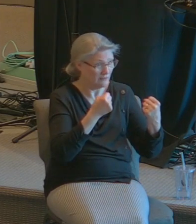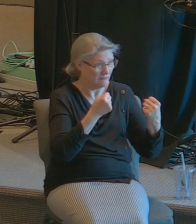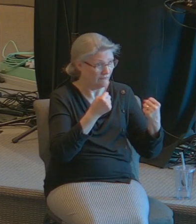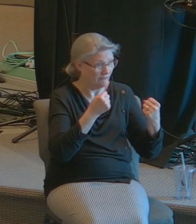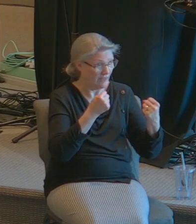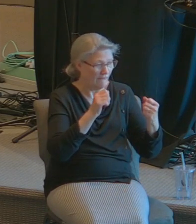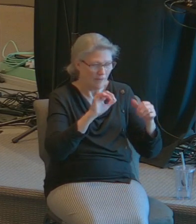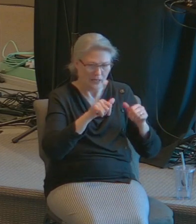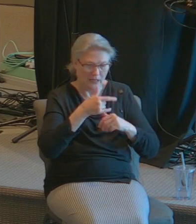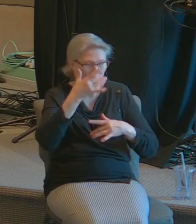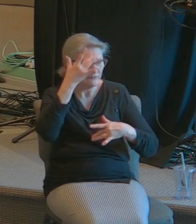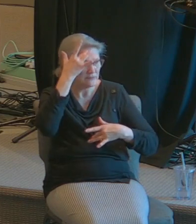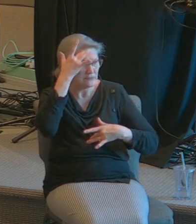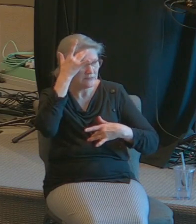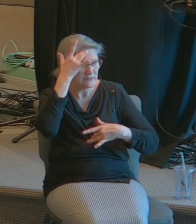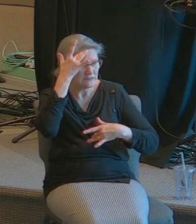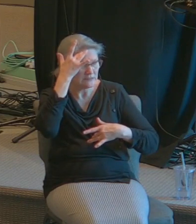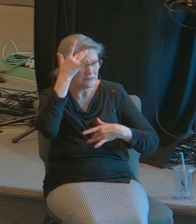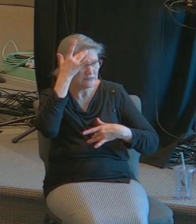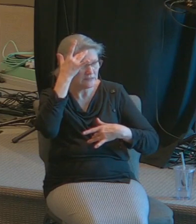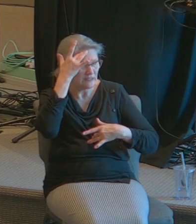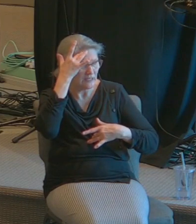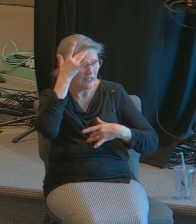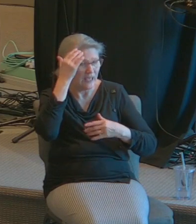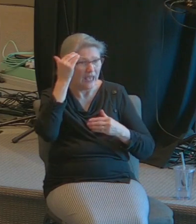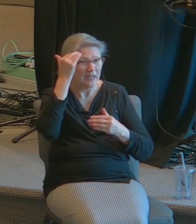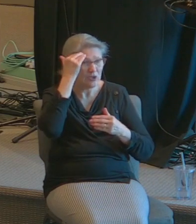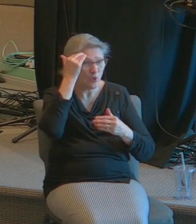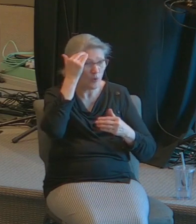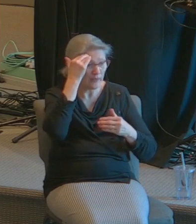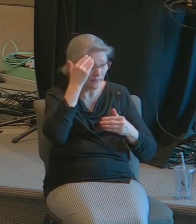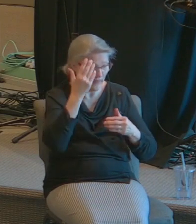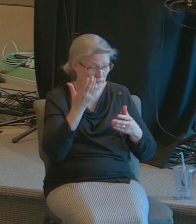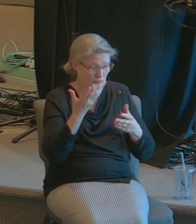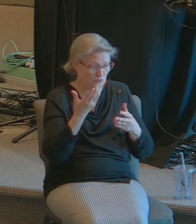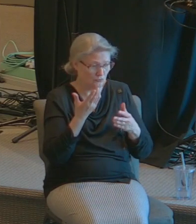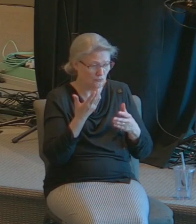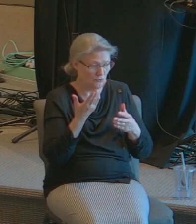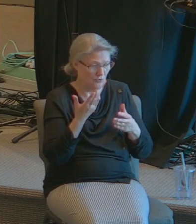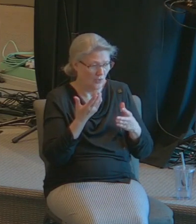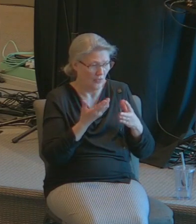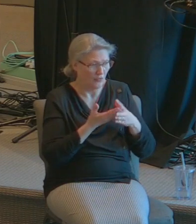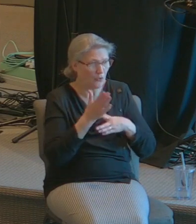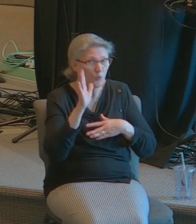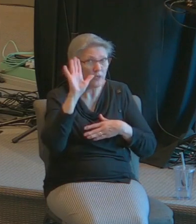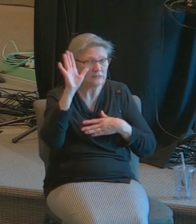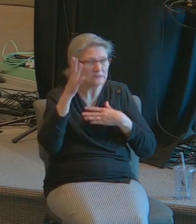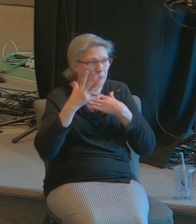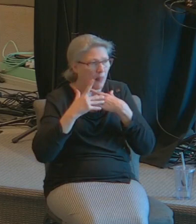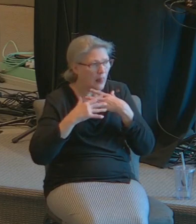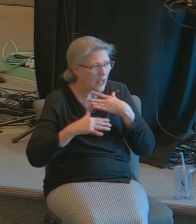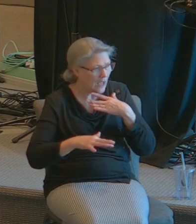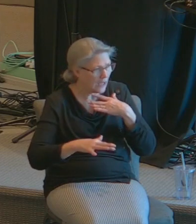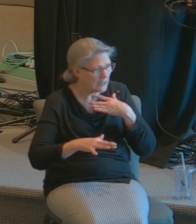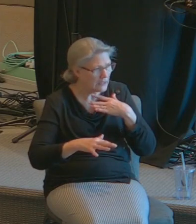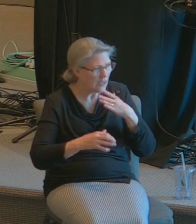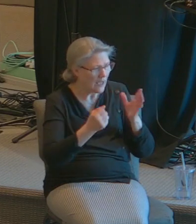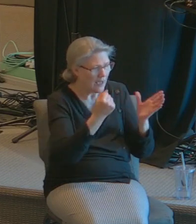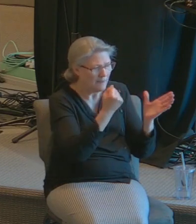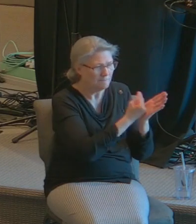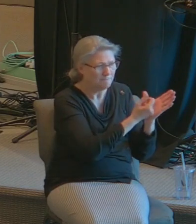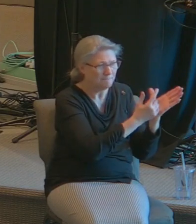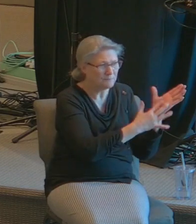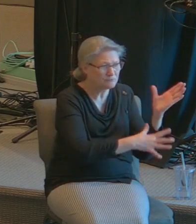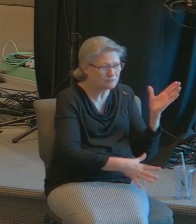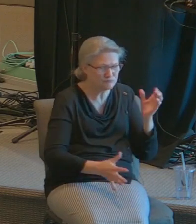kind of a sickness and knowing that it was through the blood of Jesus Christ being shed on